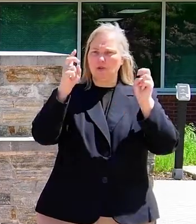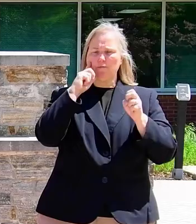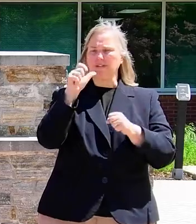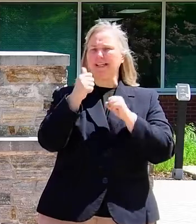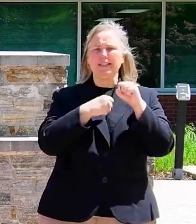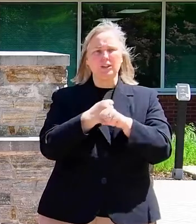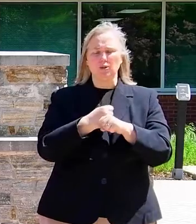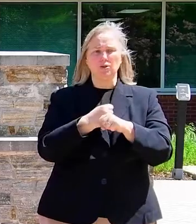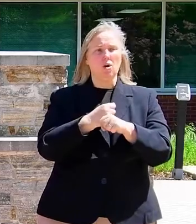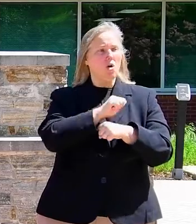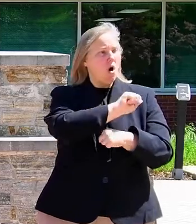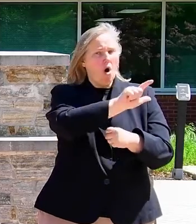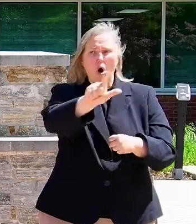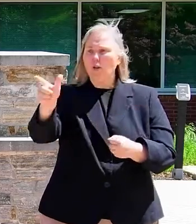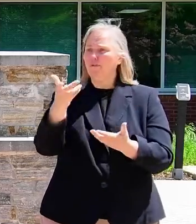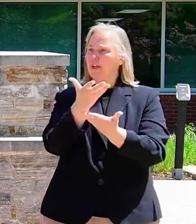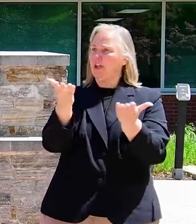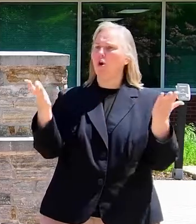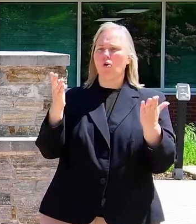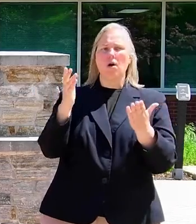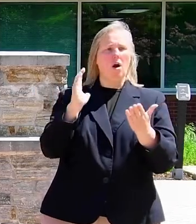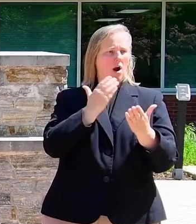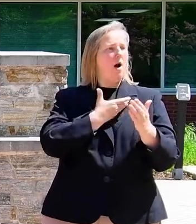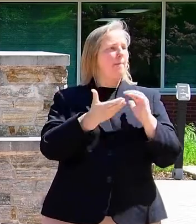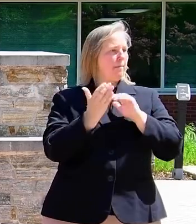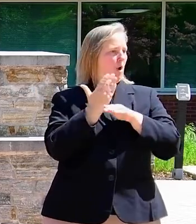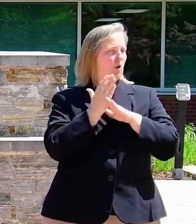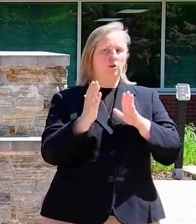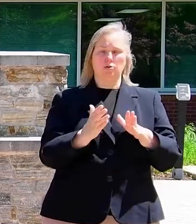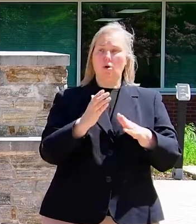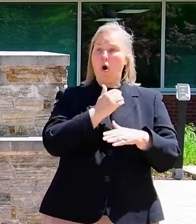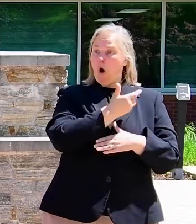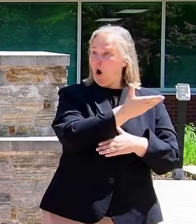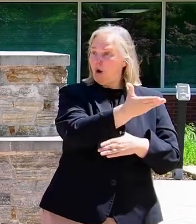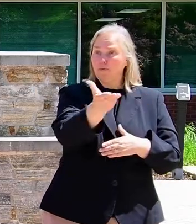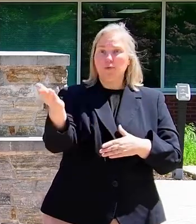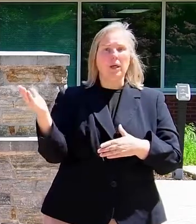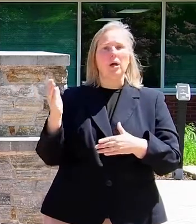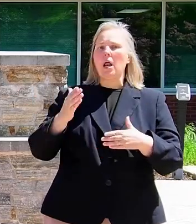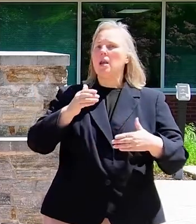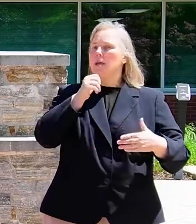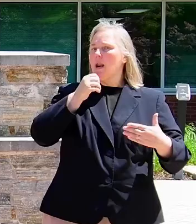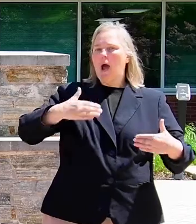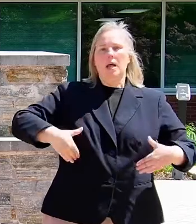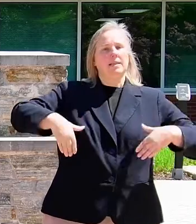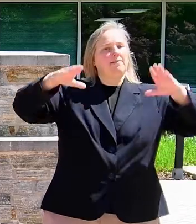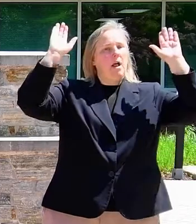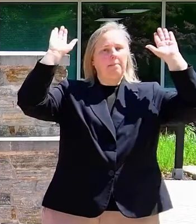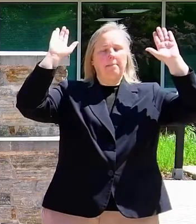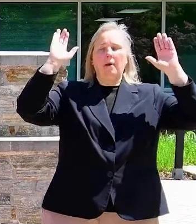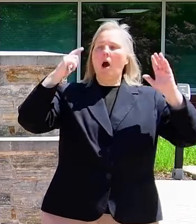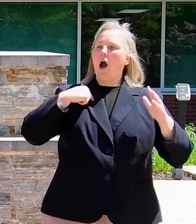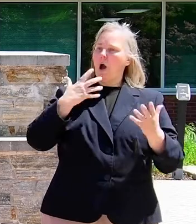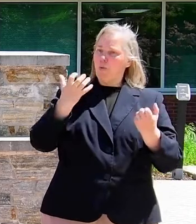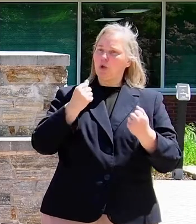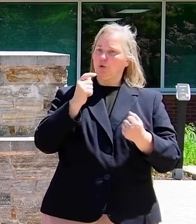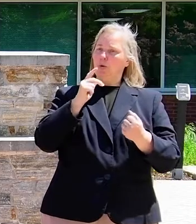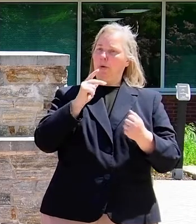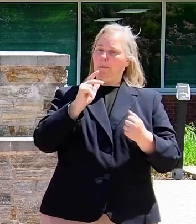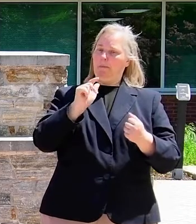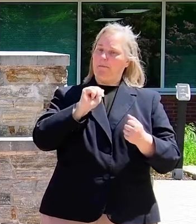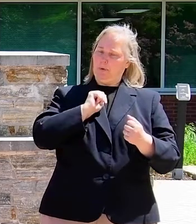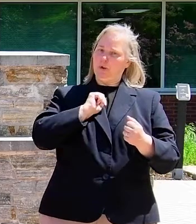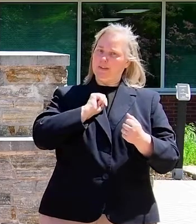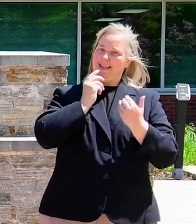you here have been our partners. All of you here have not given up. I want to personally thank